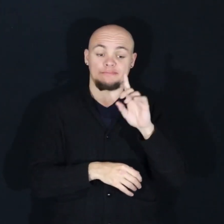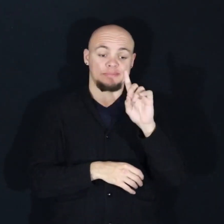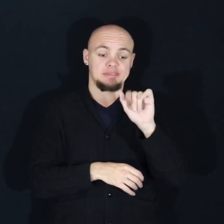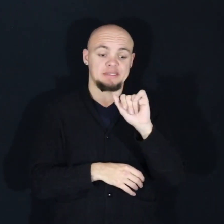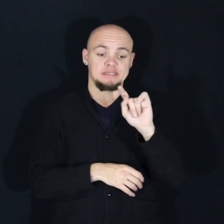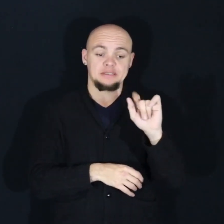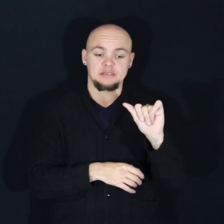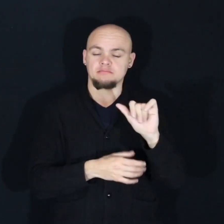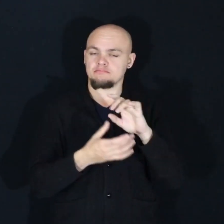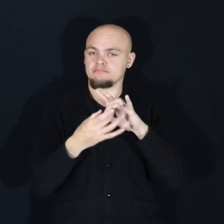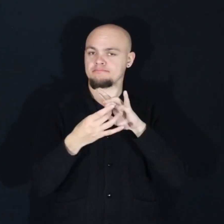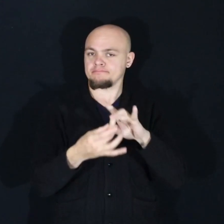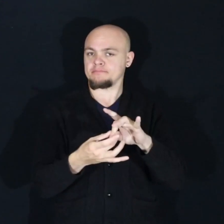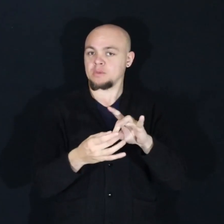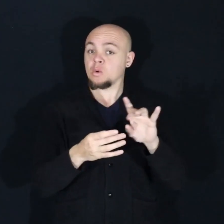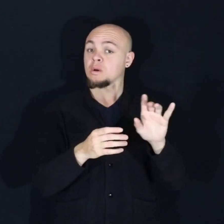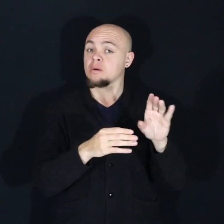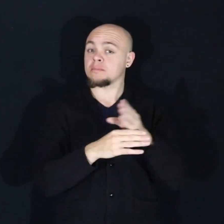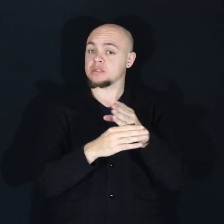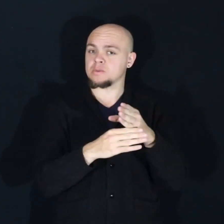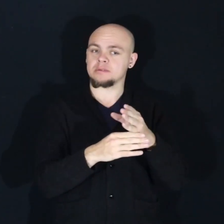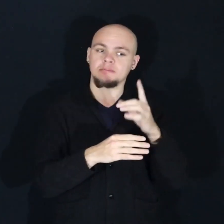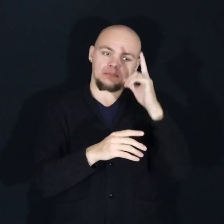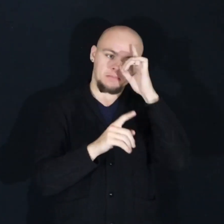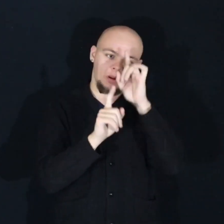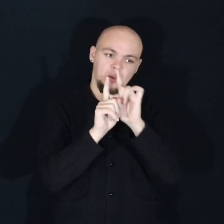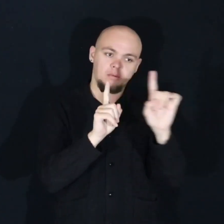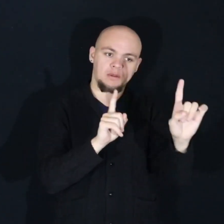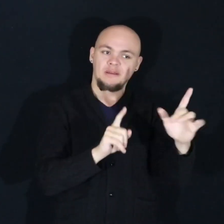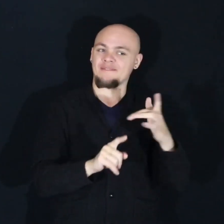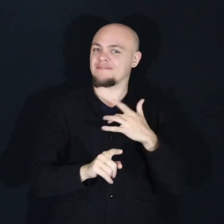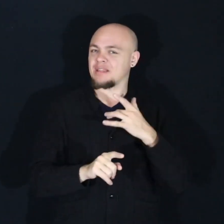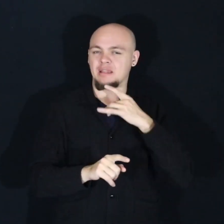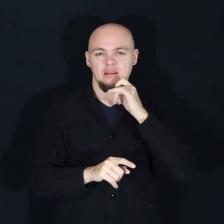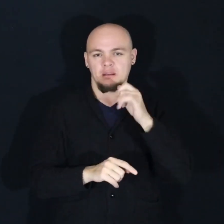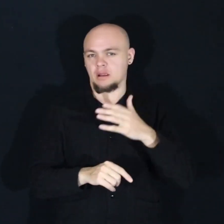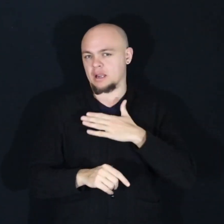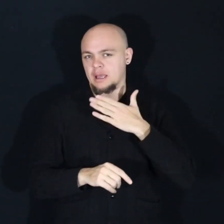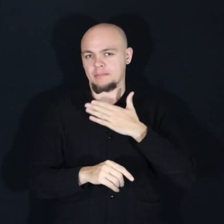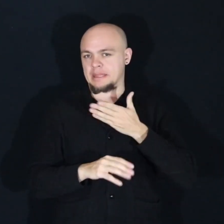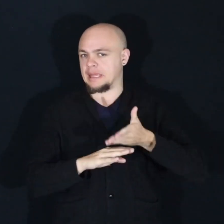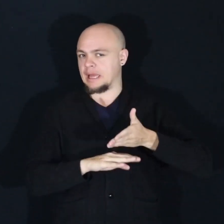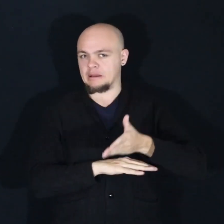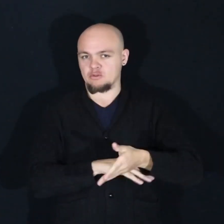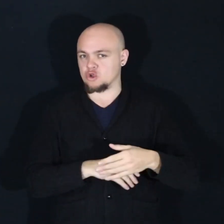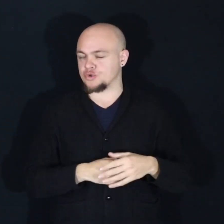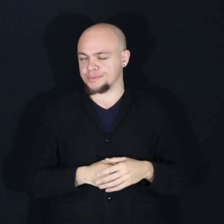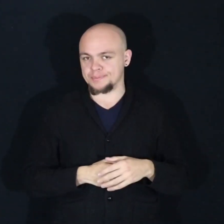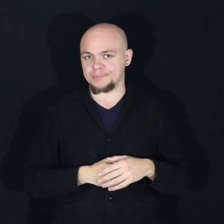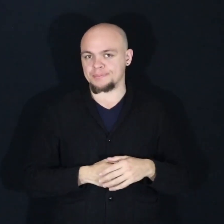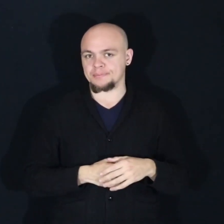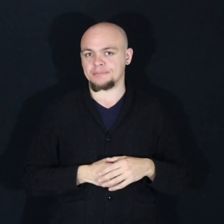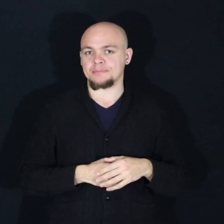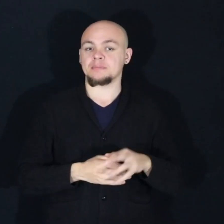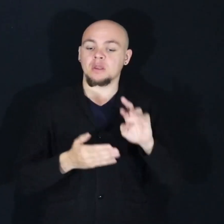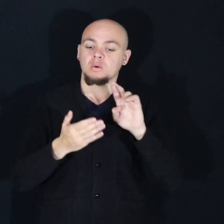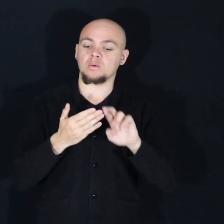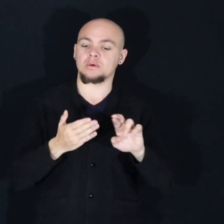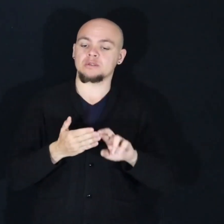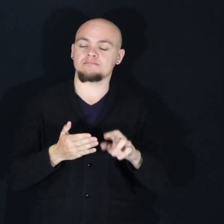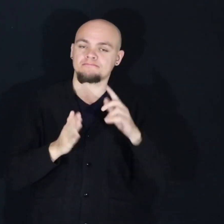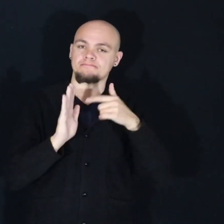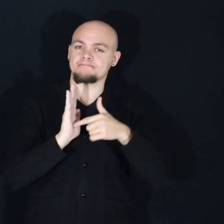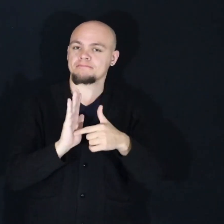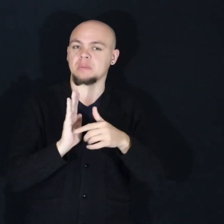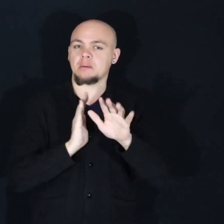a strong relationship between mind-wandering and feeling unhappy shortly afterwards. Research shows that about